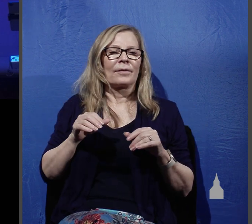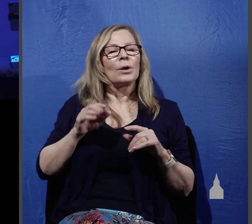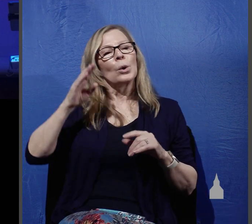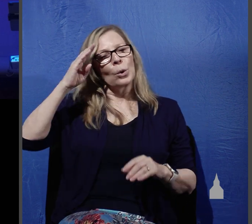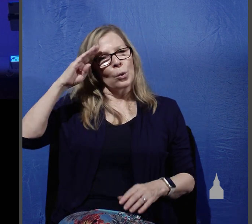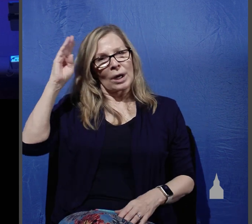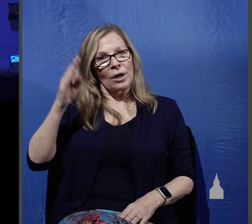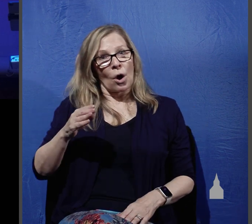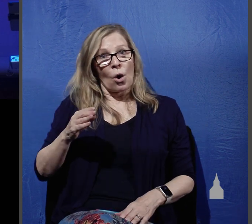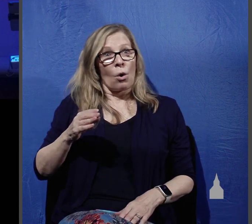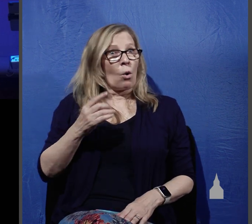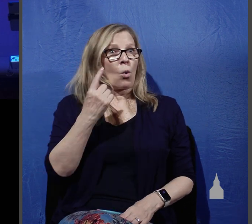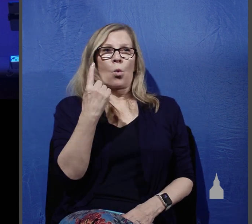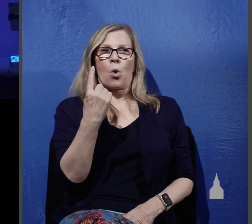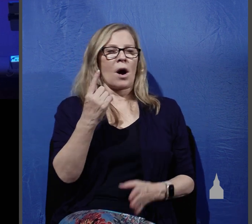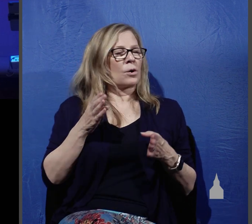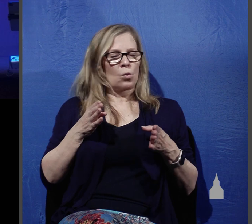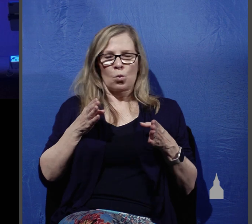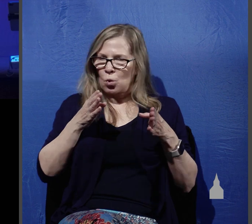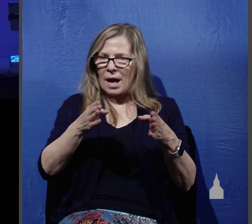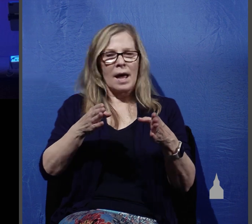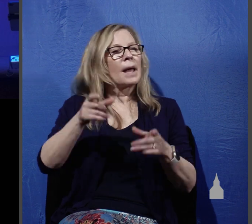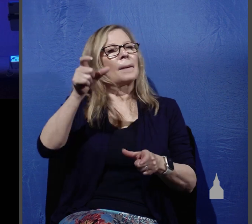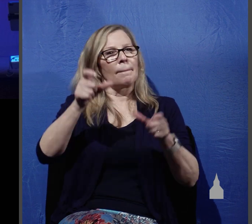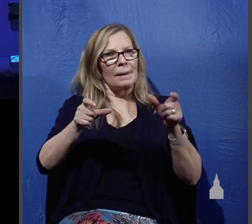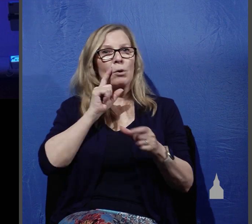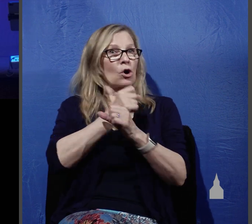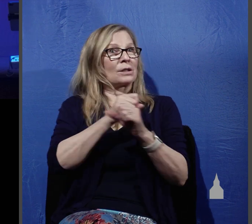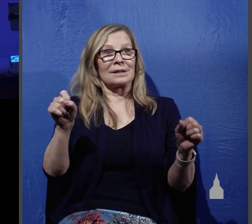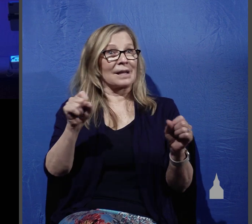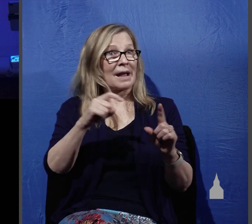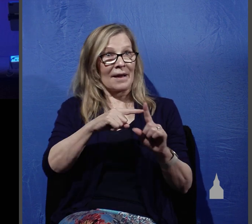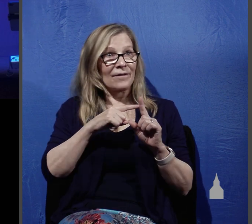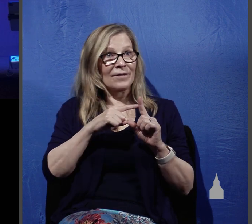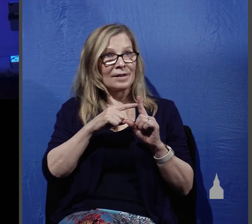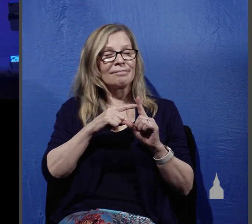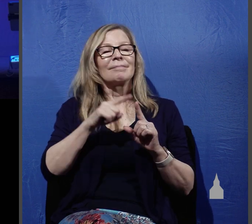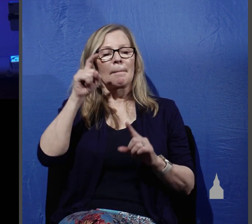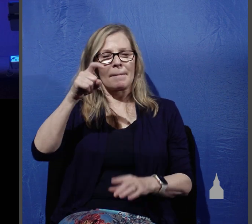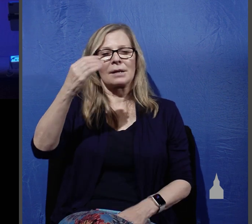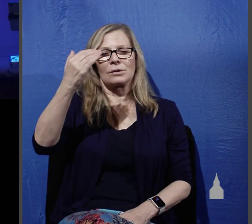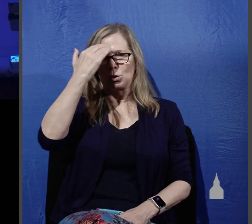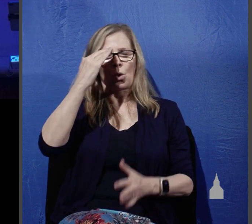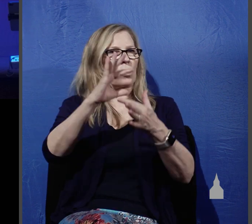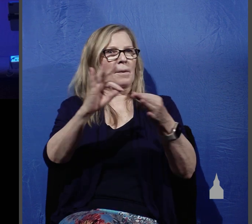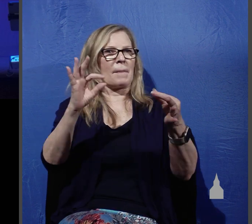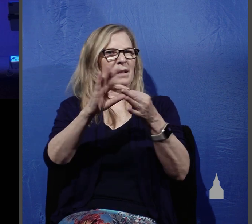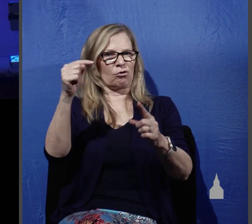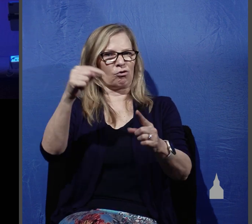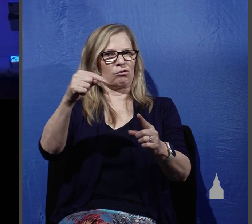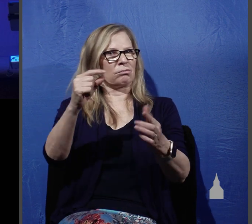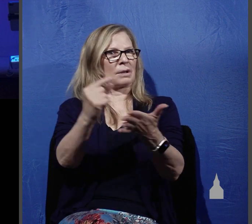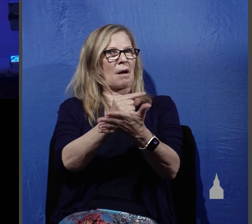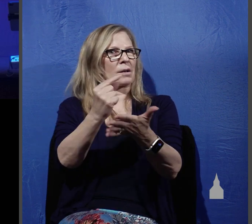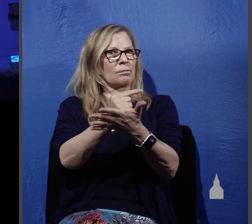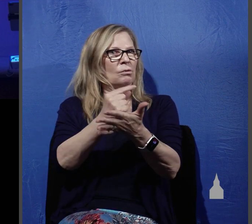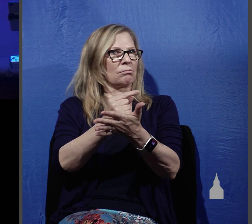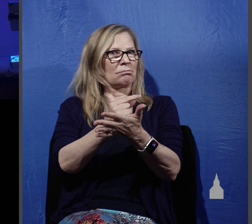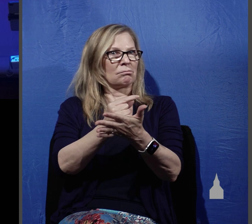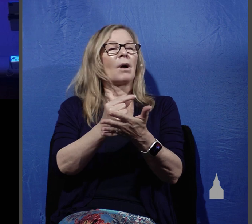the only way without exception the only way that people are saved is by knowing the message of the gospel so that they can place their faith